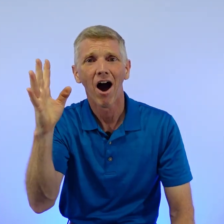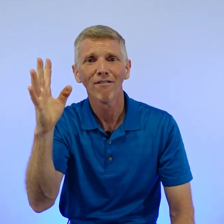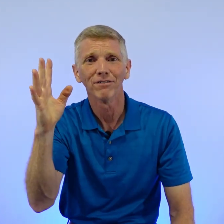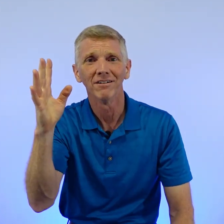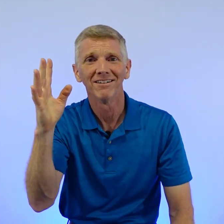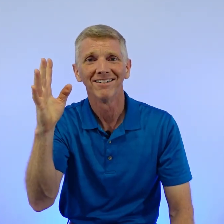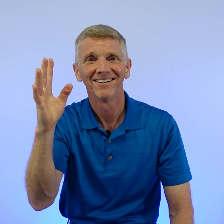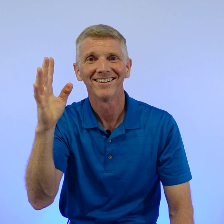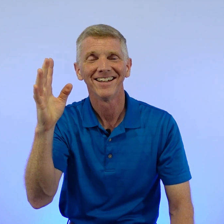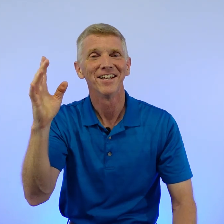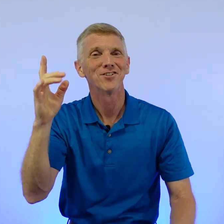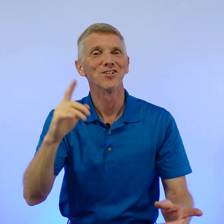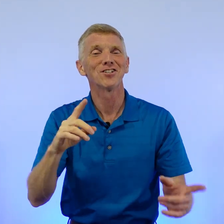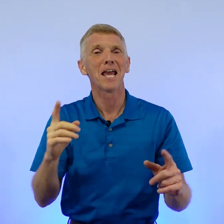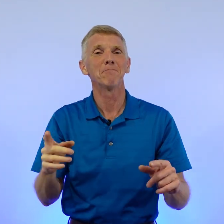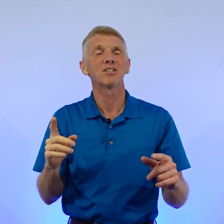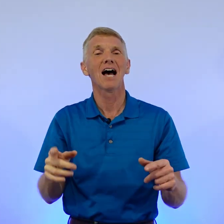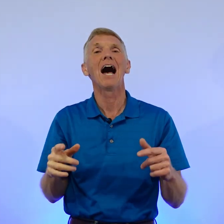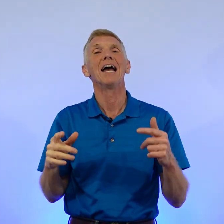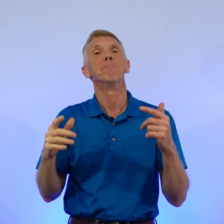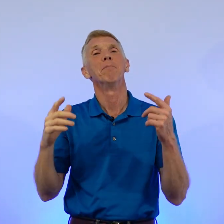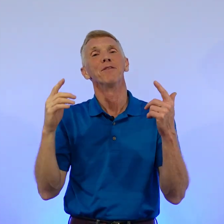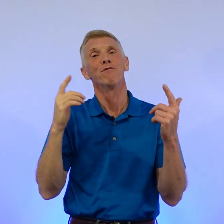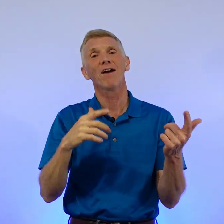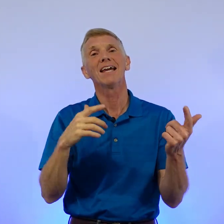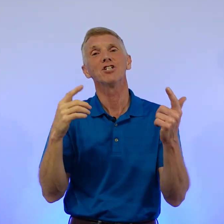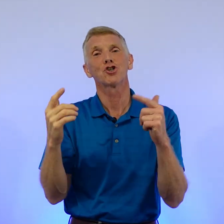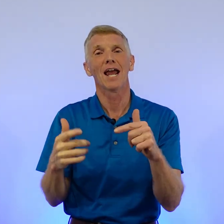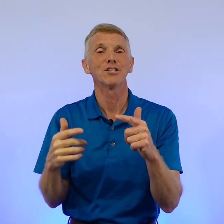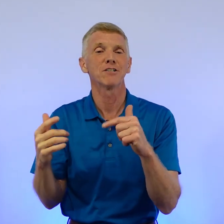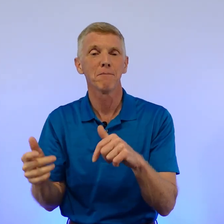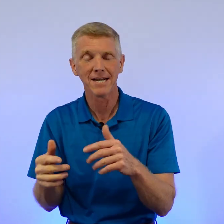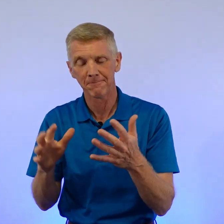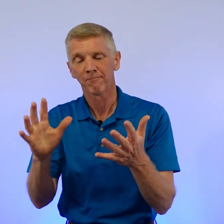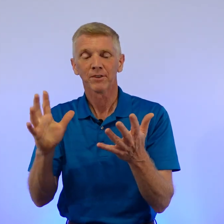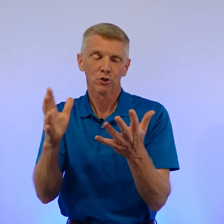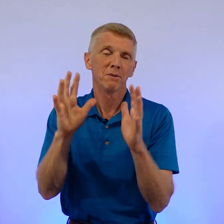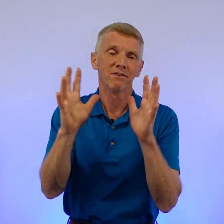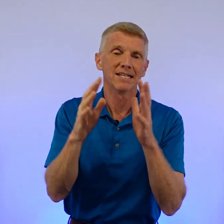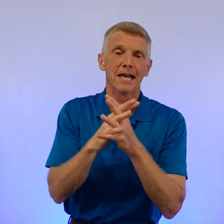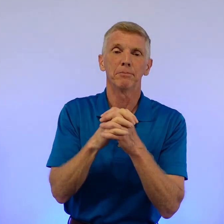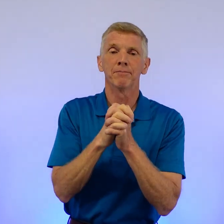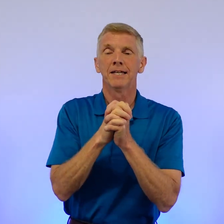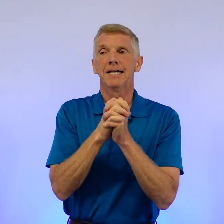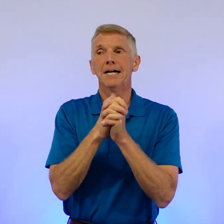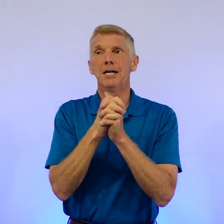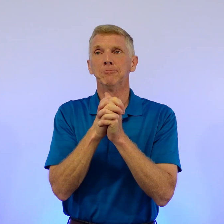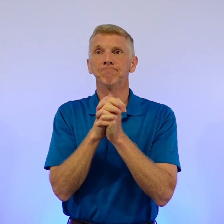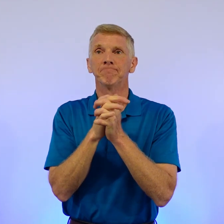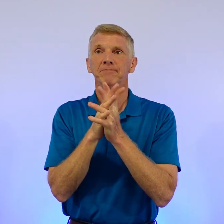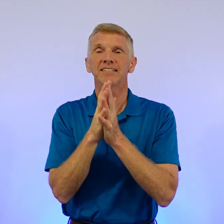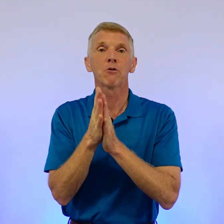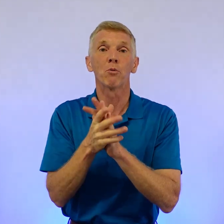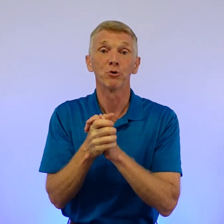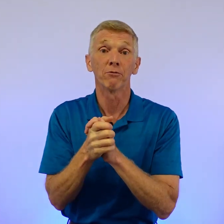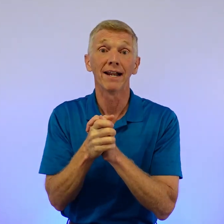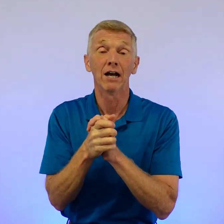Awful. It's the same sign, but the face changes the meaning. So let me give you an example. Let's take what we're doing right now.